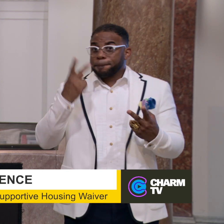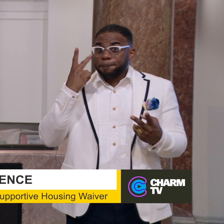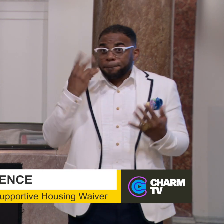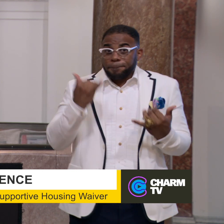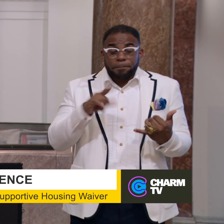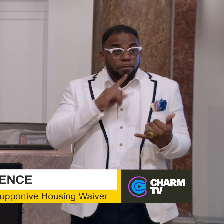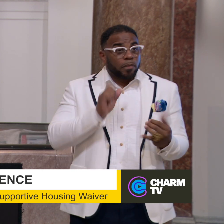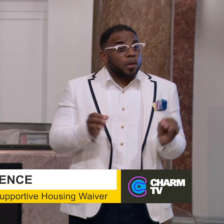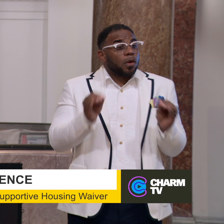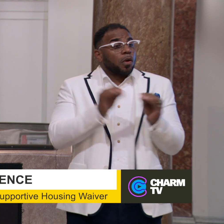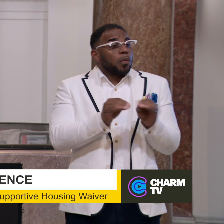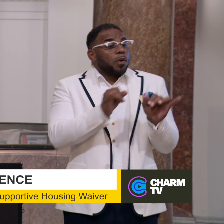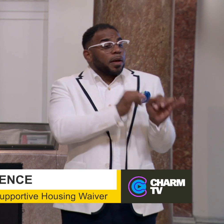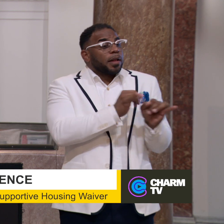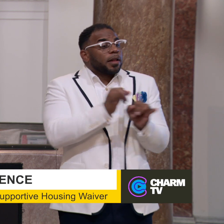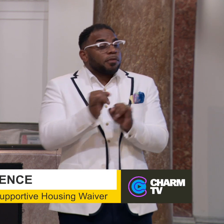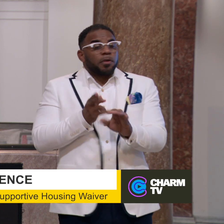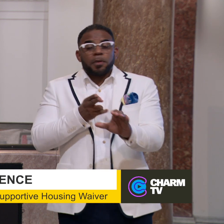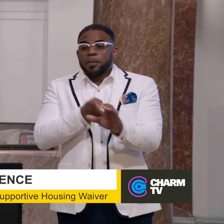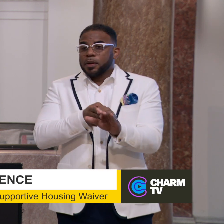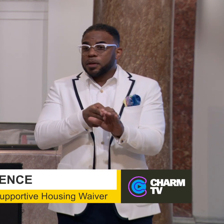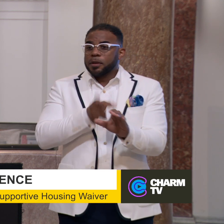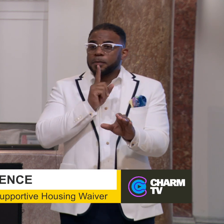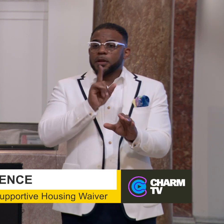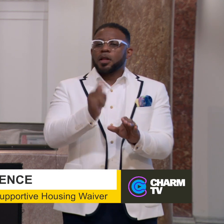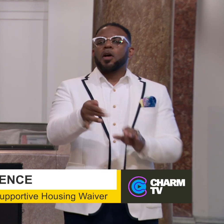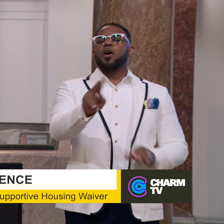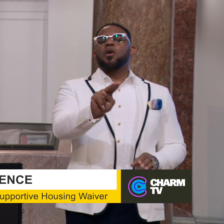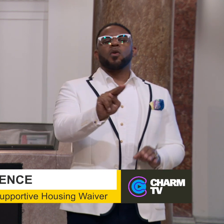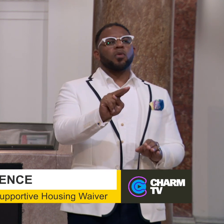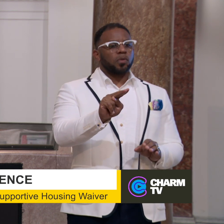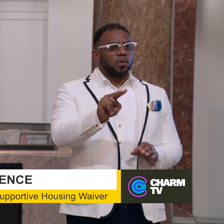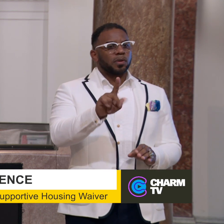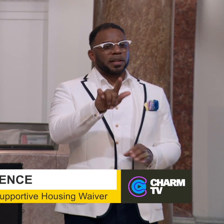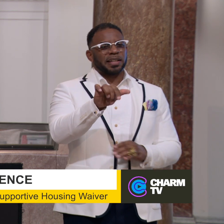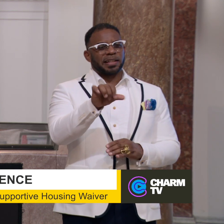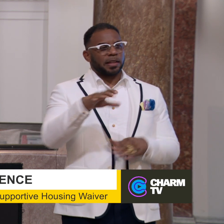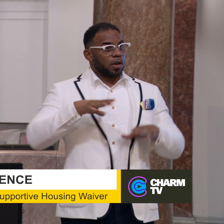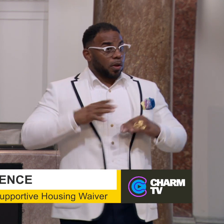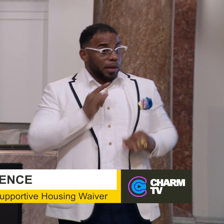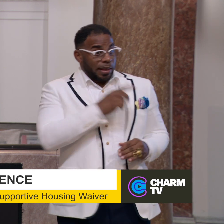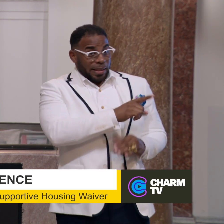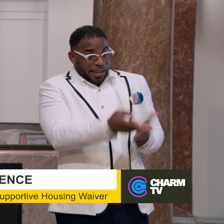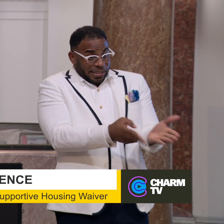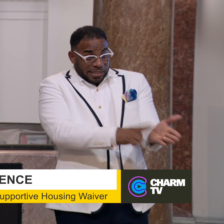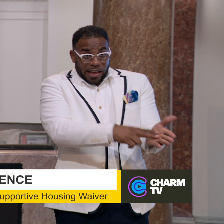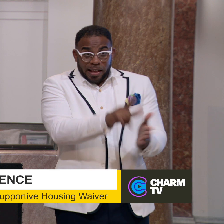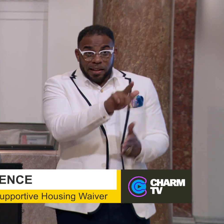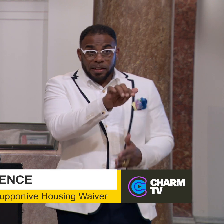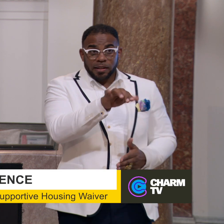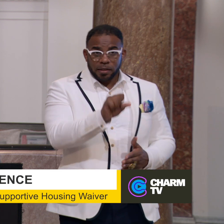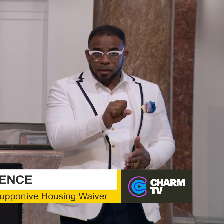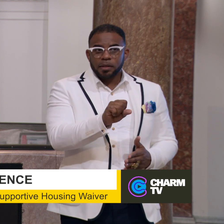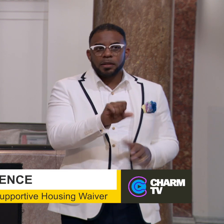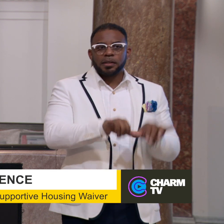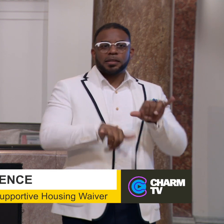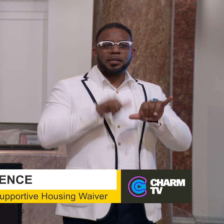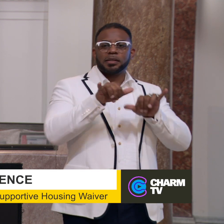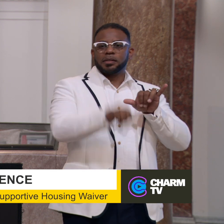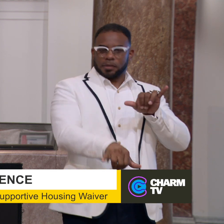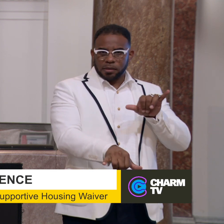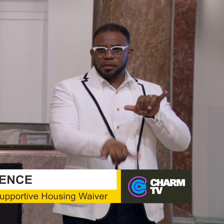seeing is more individual participants being their own lease owners. So they are signing the leases and staying